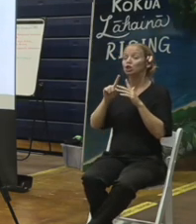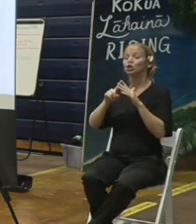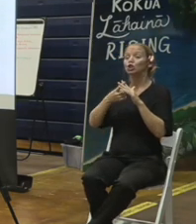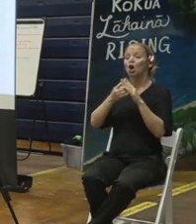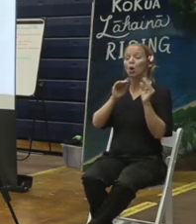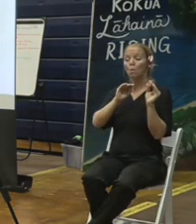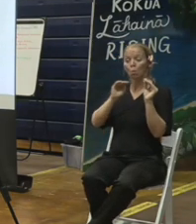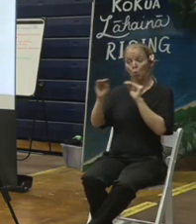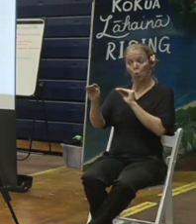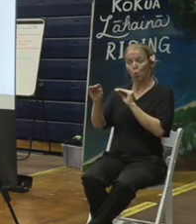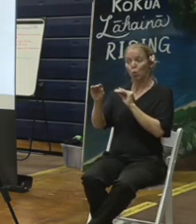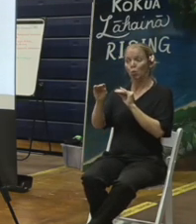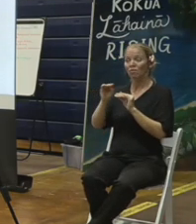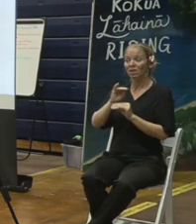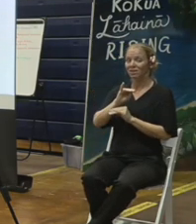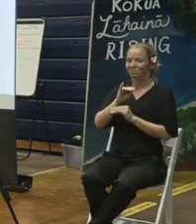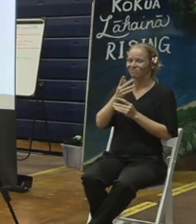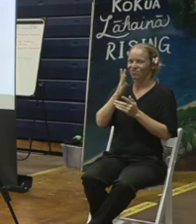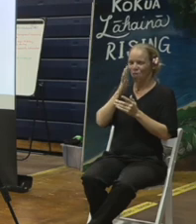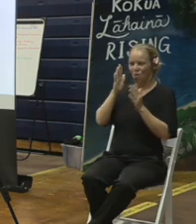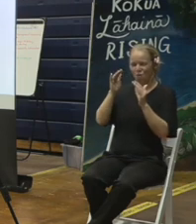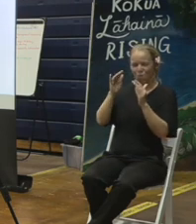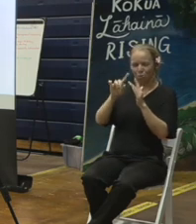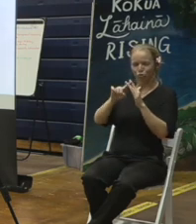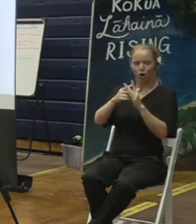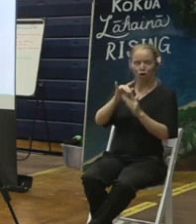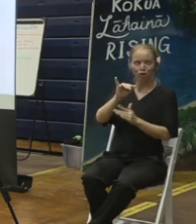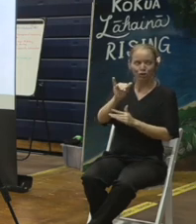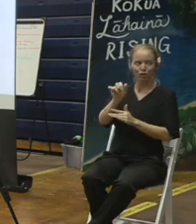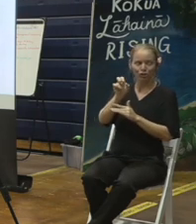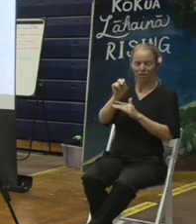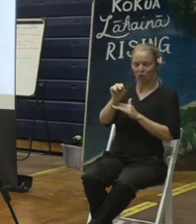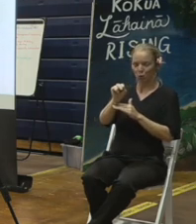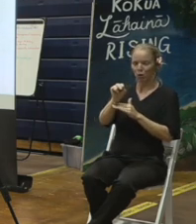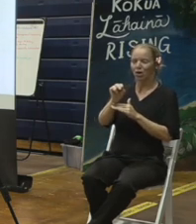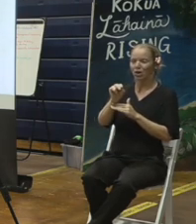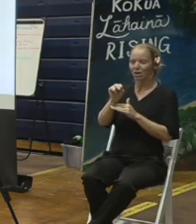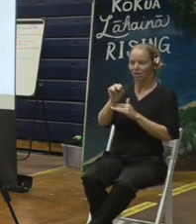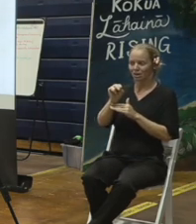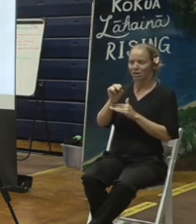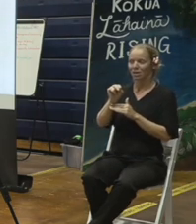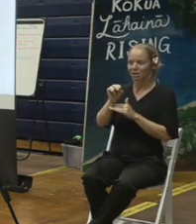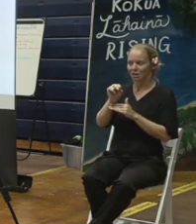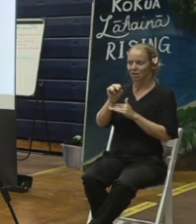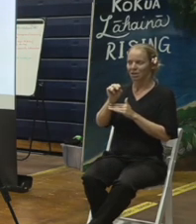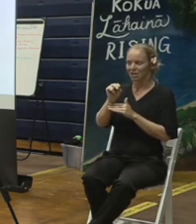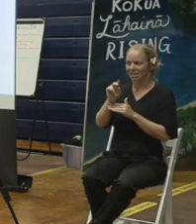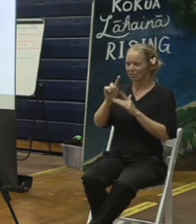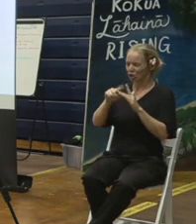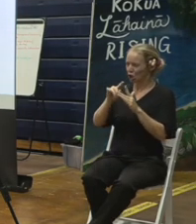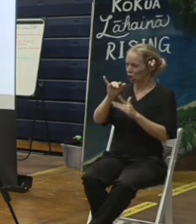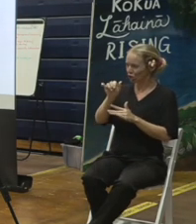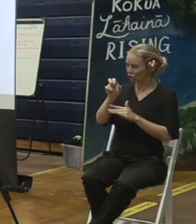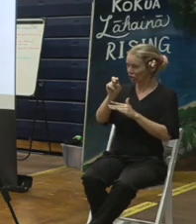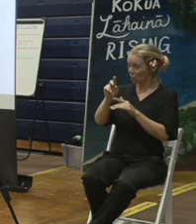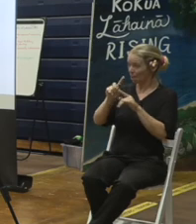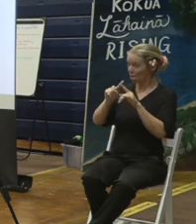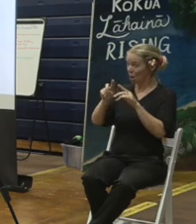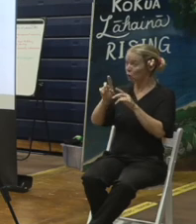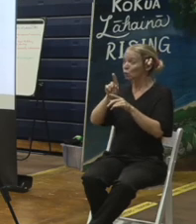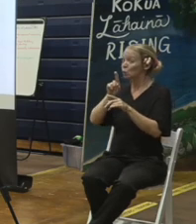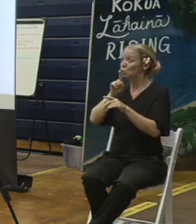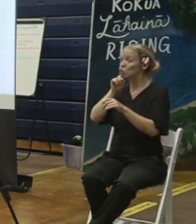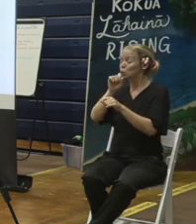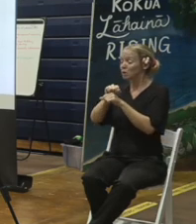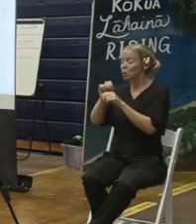as they construct it, we are working through methods to where they can open up one part of the site to start receiving material again so we